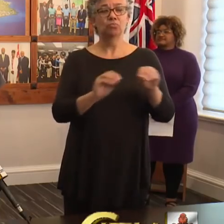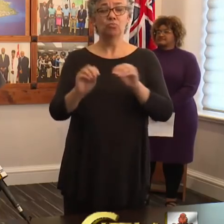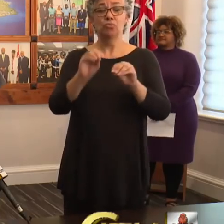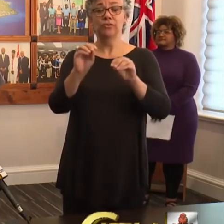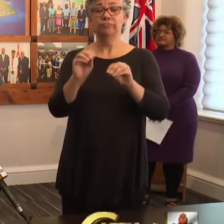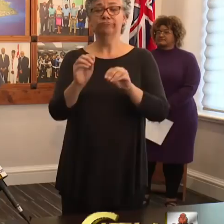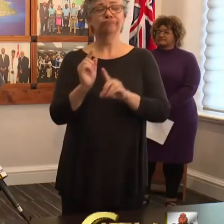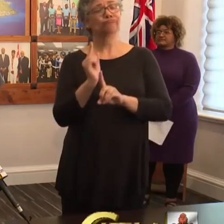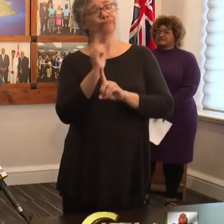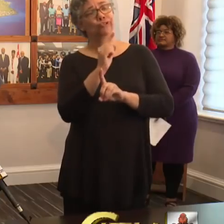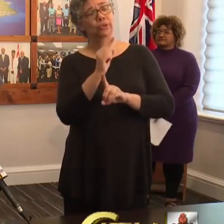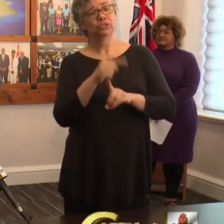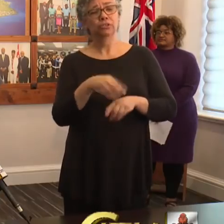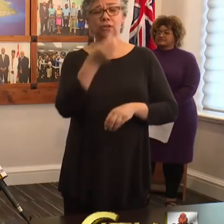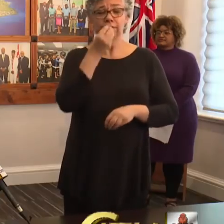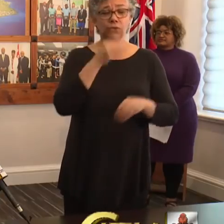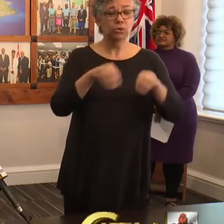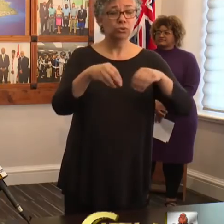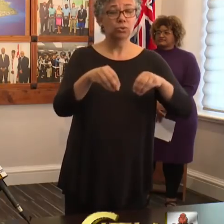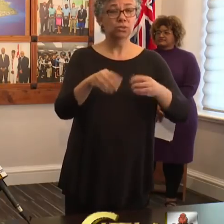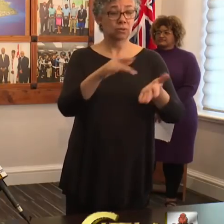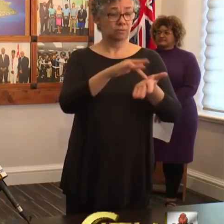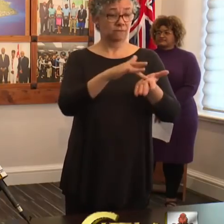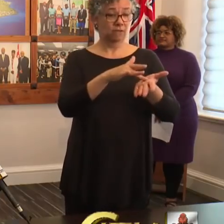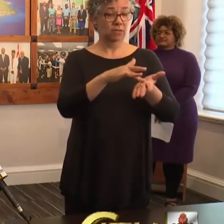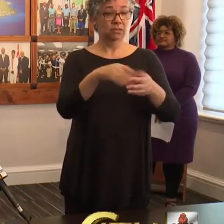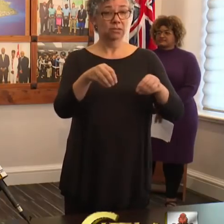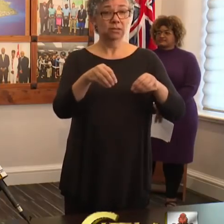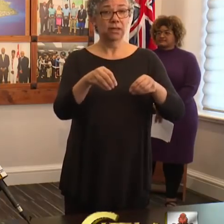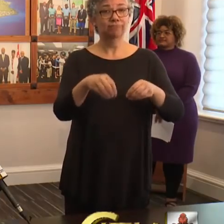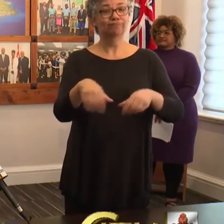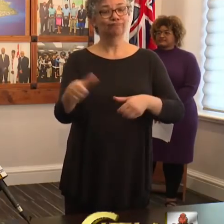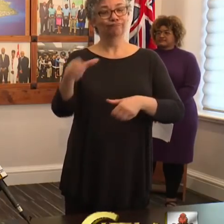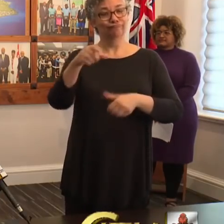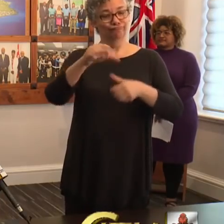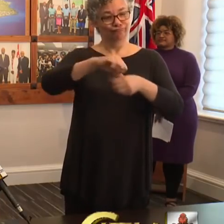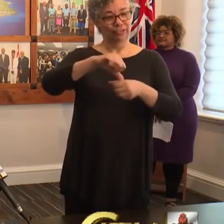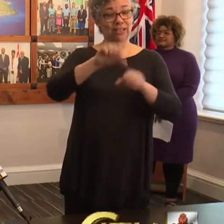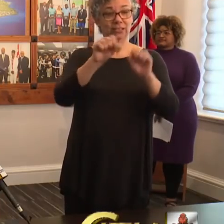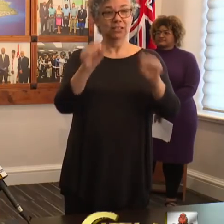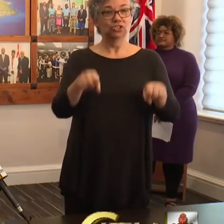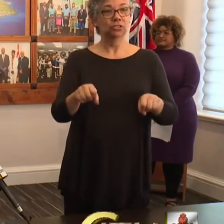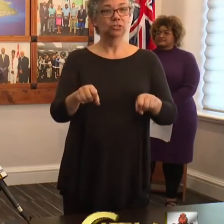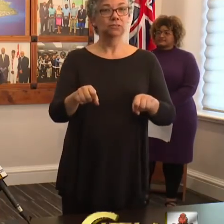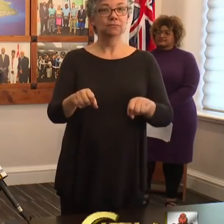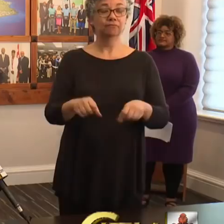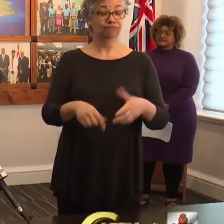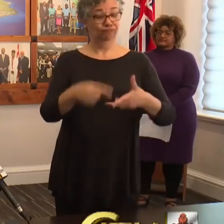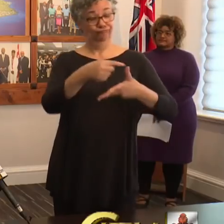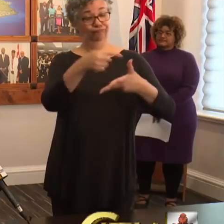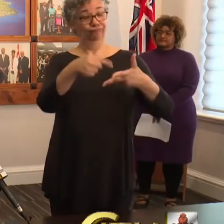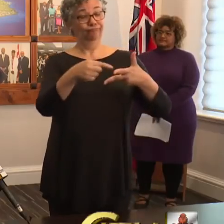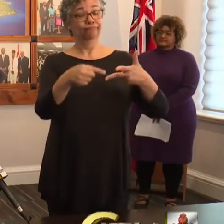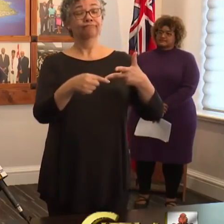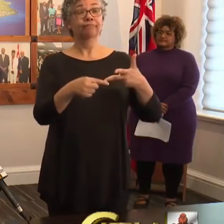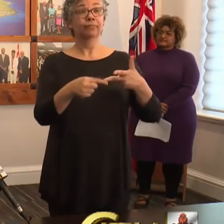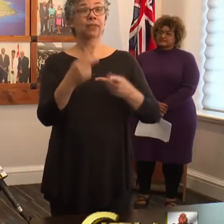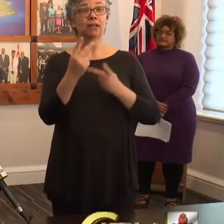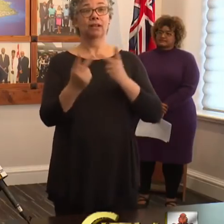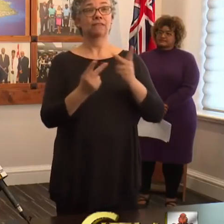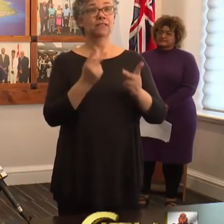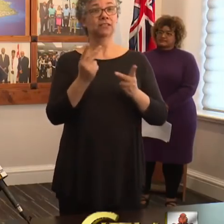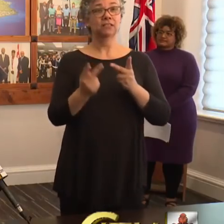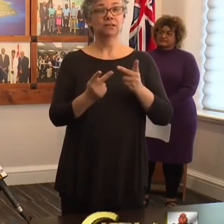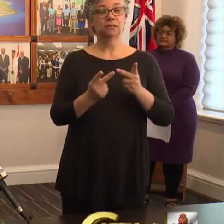stores, pharmacies and gas stations. Grocery stores, pharmacies and gas station visits